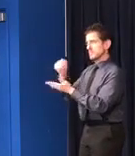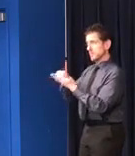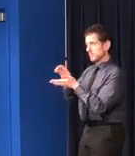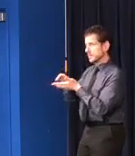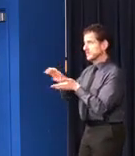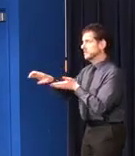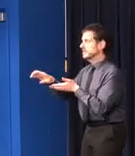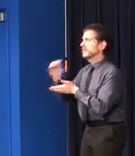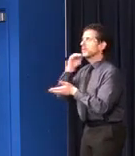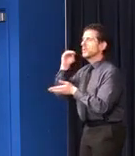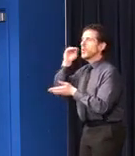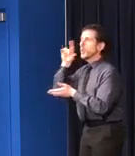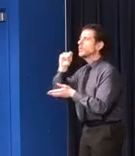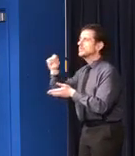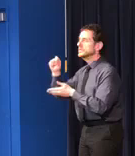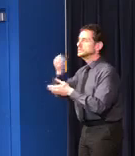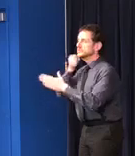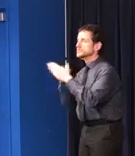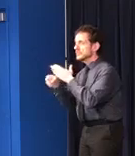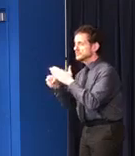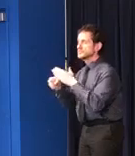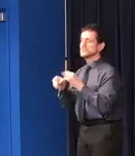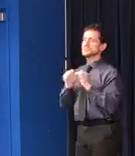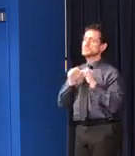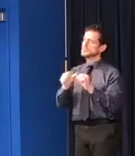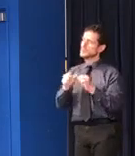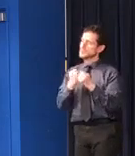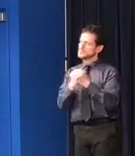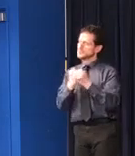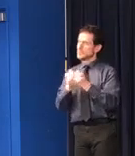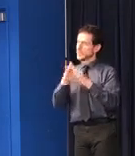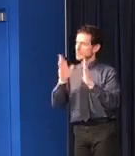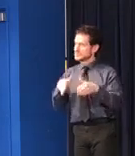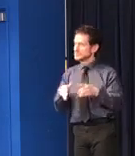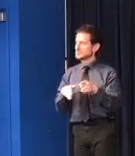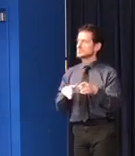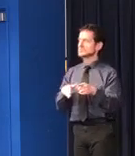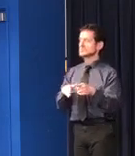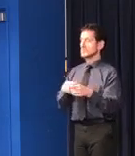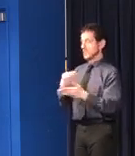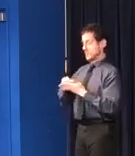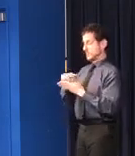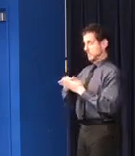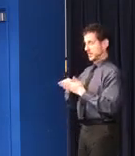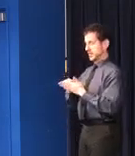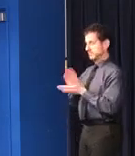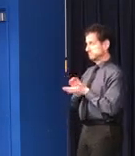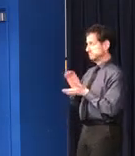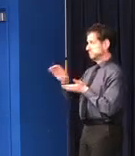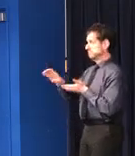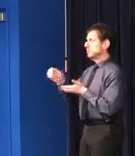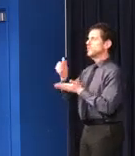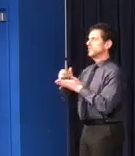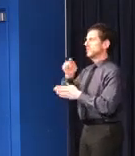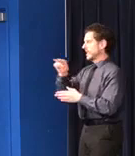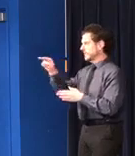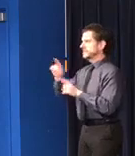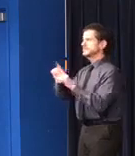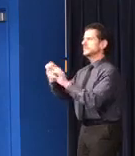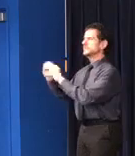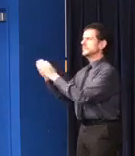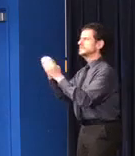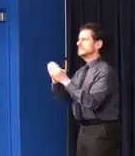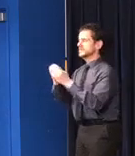homeless shelters and permanent supportive housing. These extra dollars will help our partner organizations enact social distancing